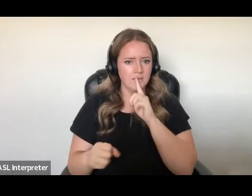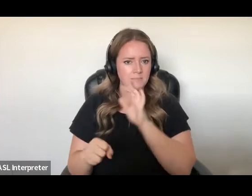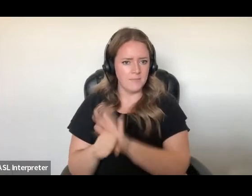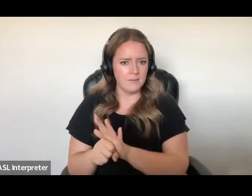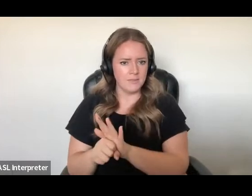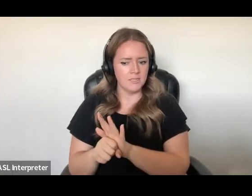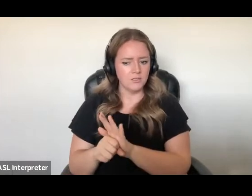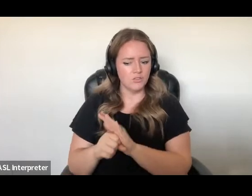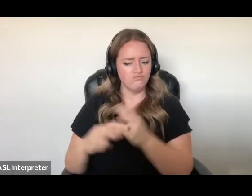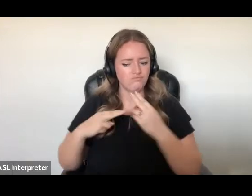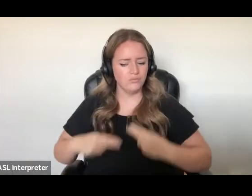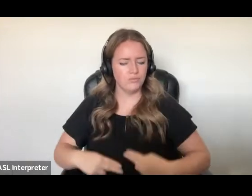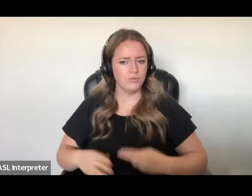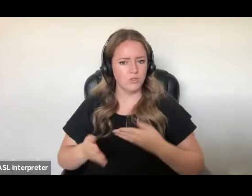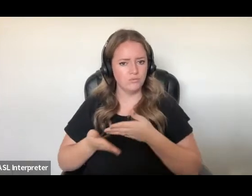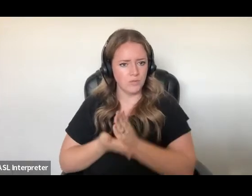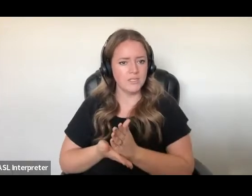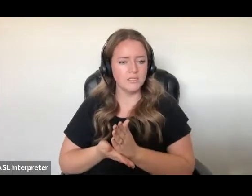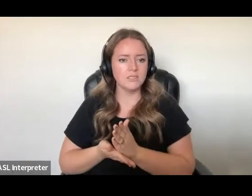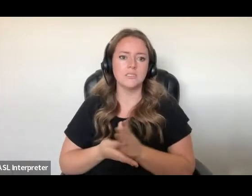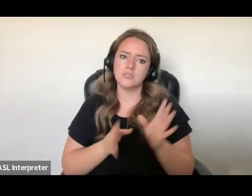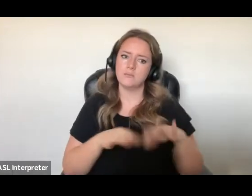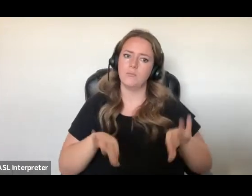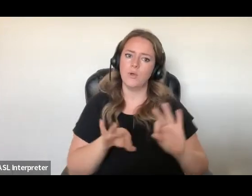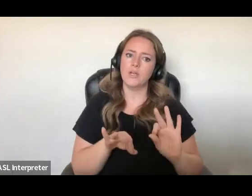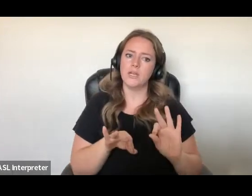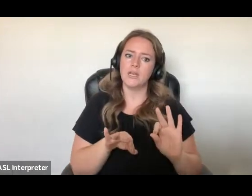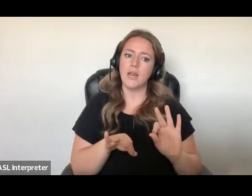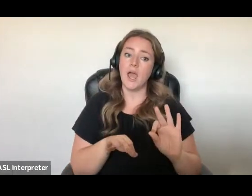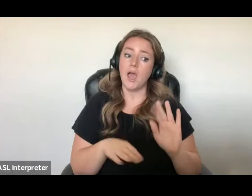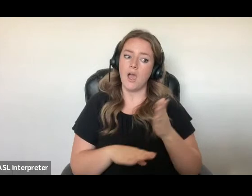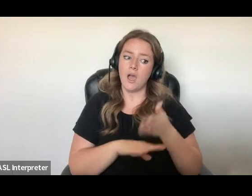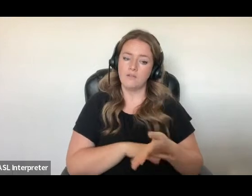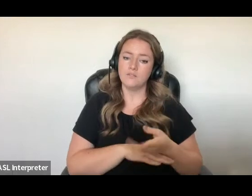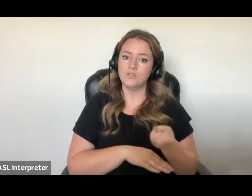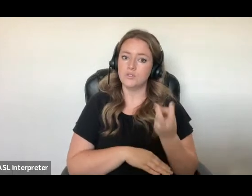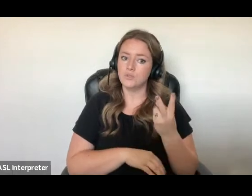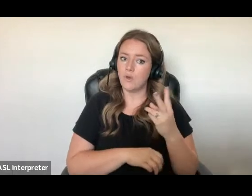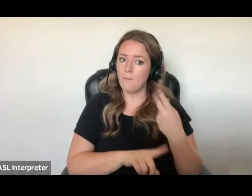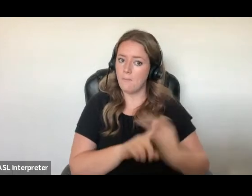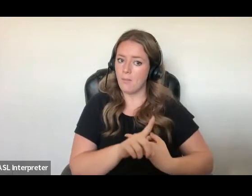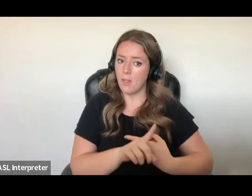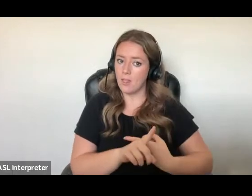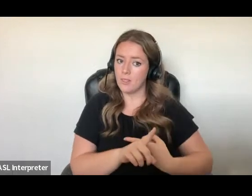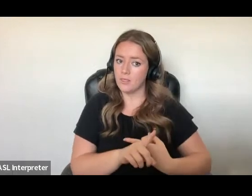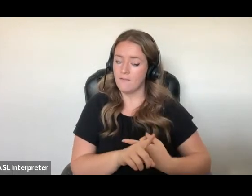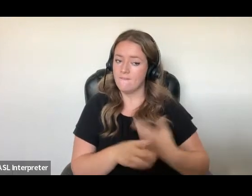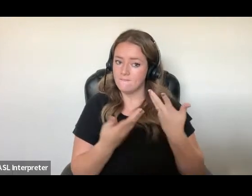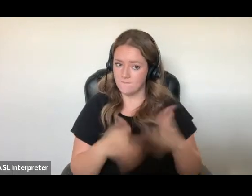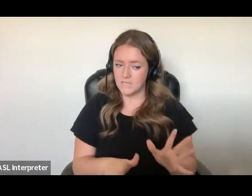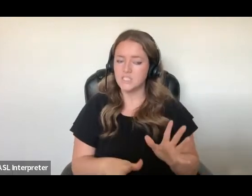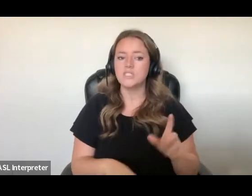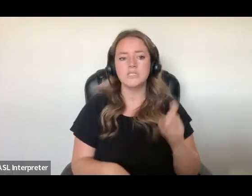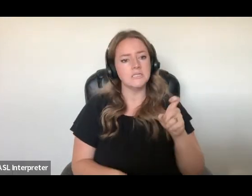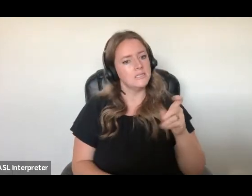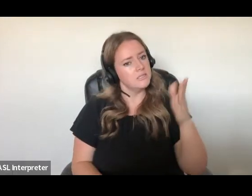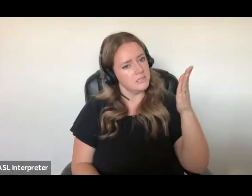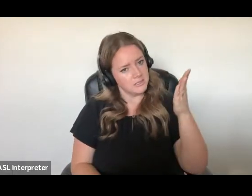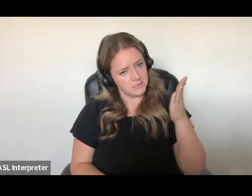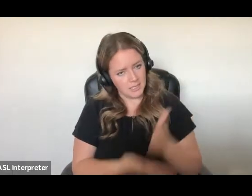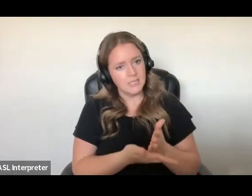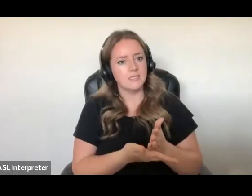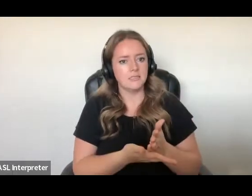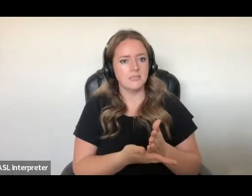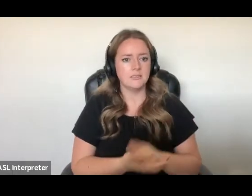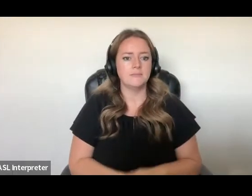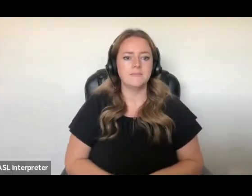is critical that it ends immediately after the 12-month notice period terminates. Any extension of this notice period